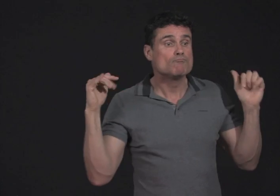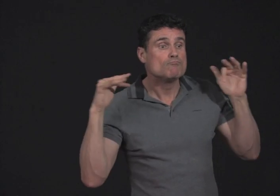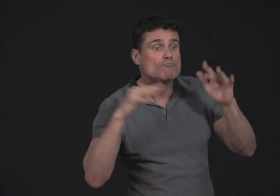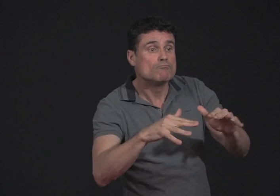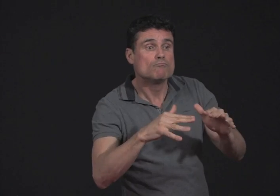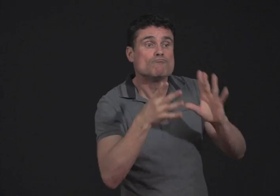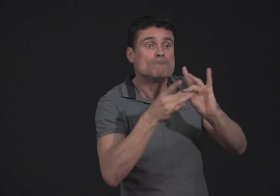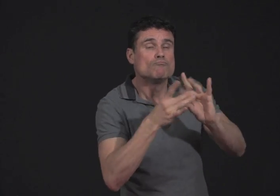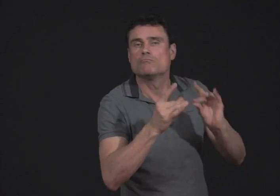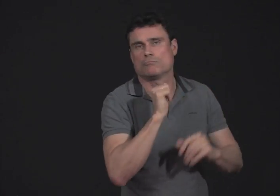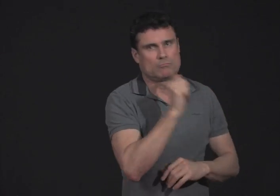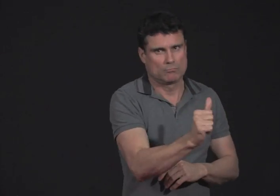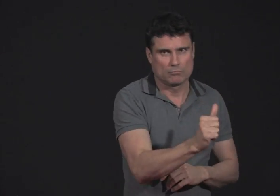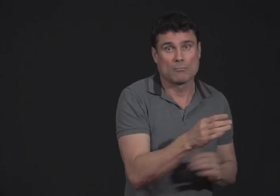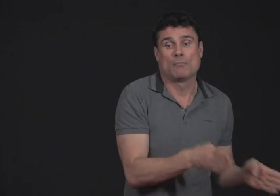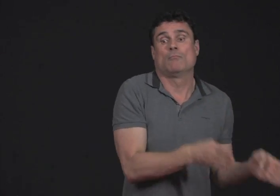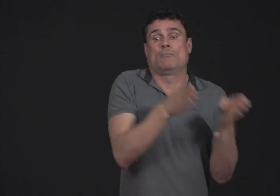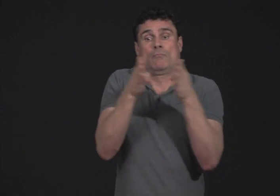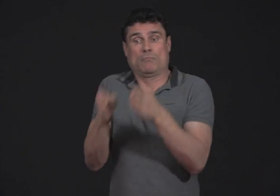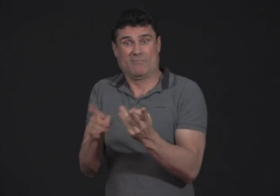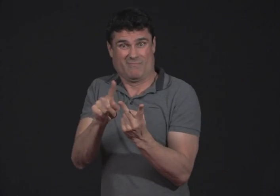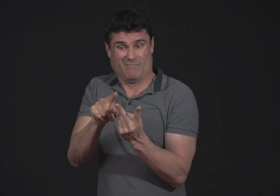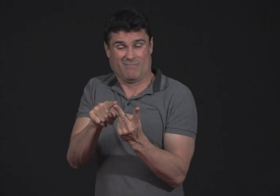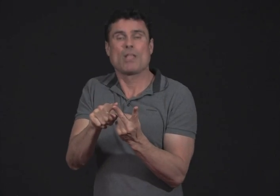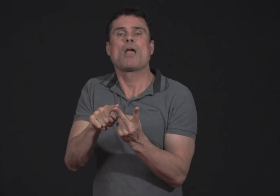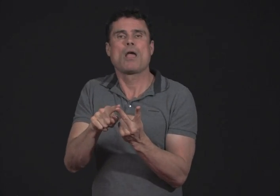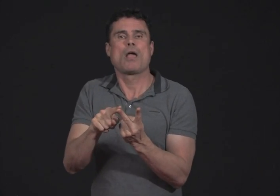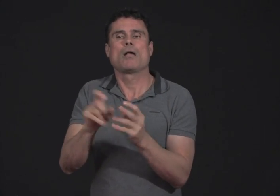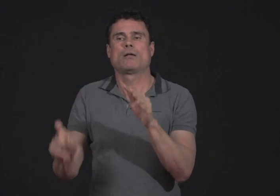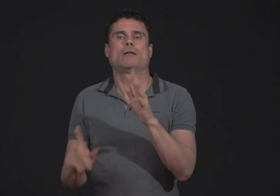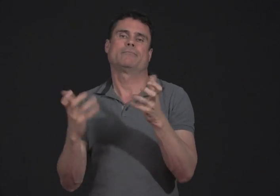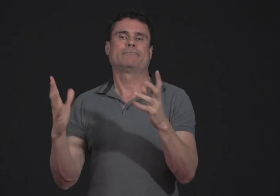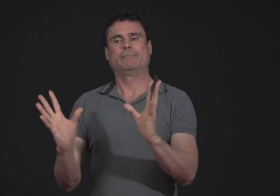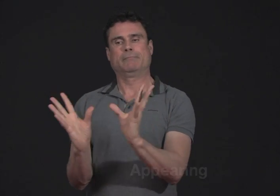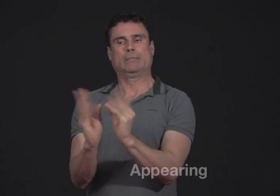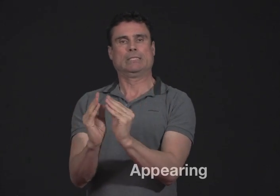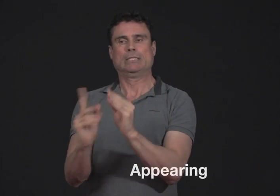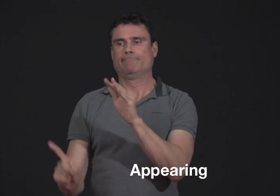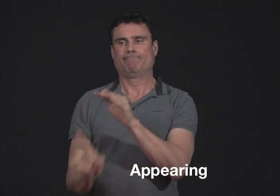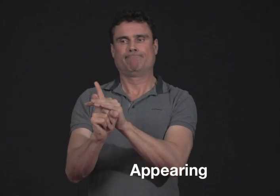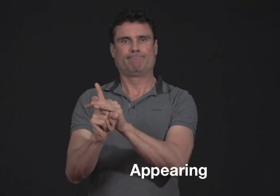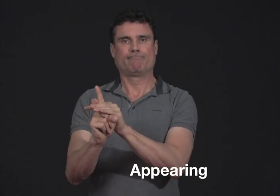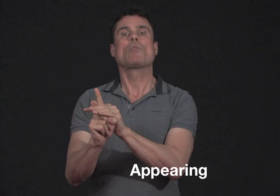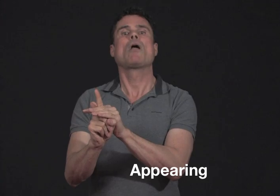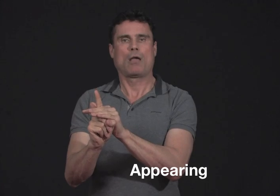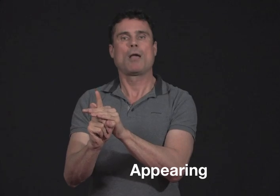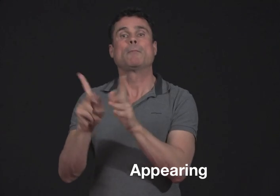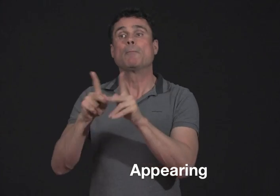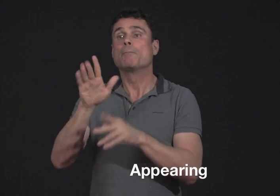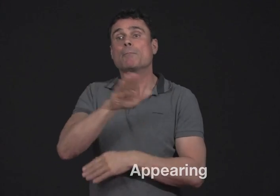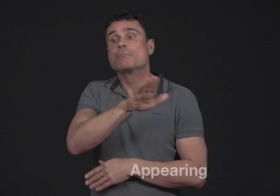That meeting is a private meeting and is not open to the public. The second type of meeting is an appearing meeting